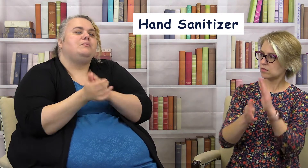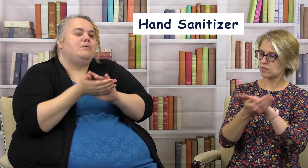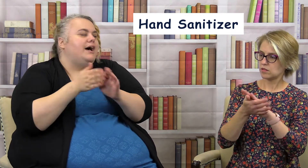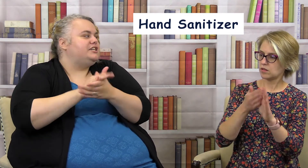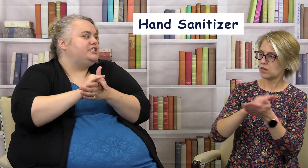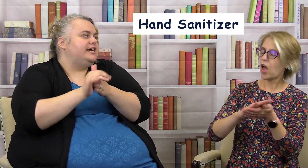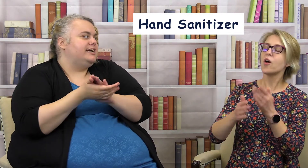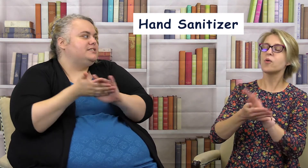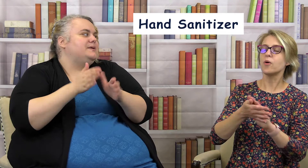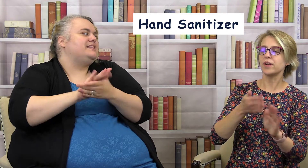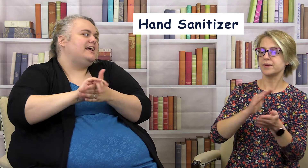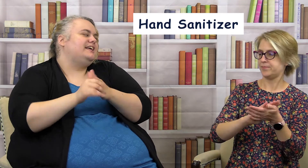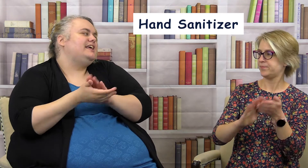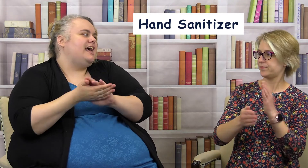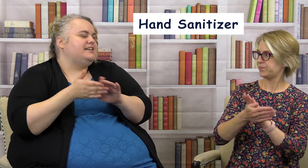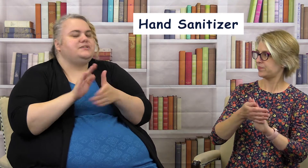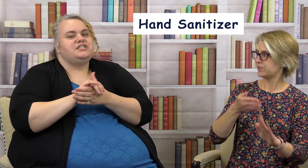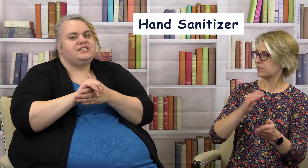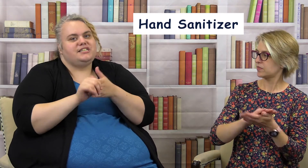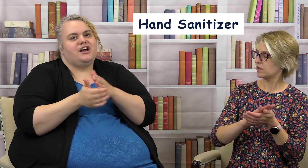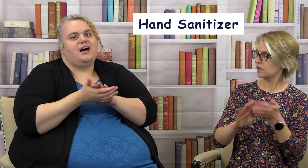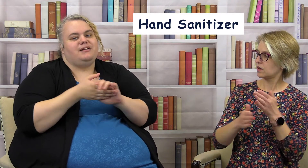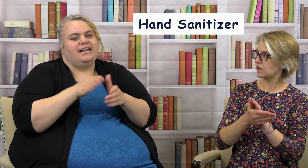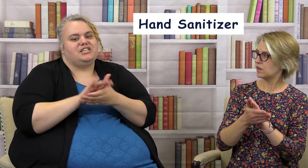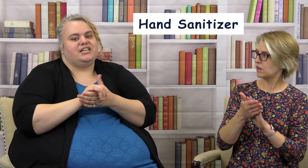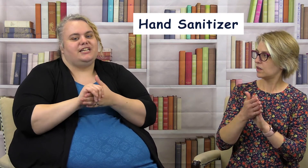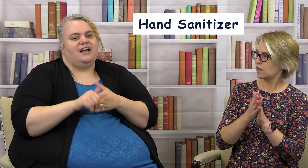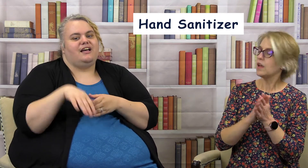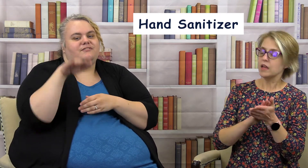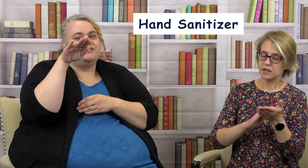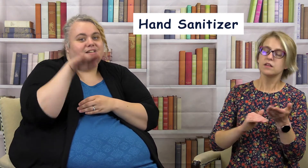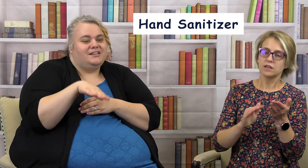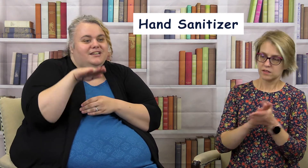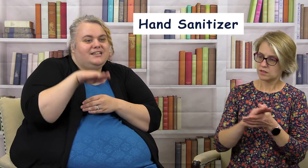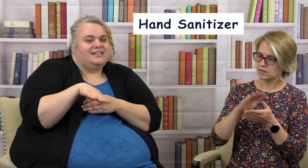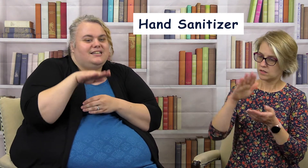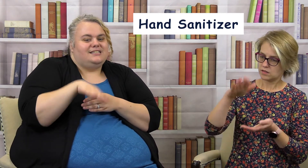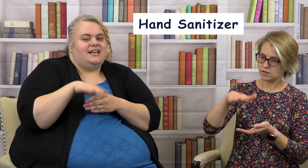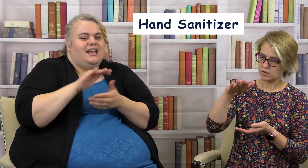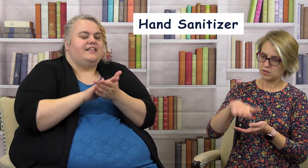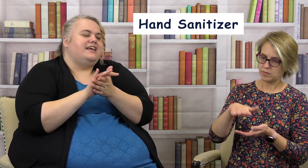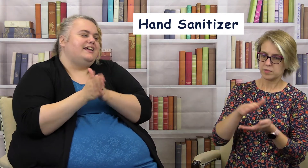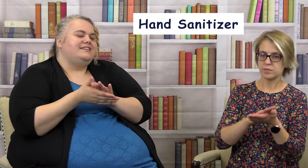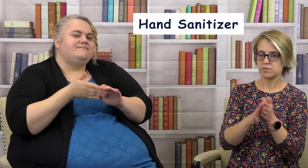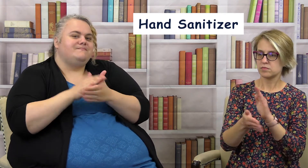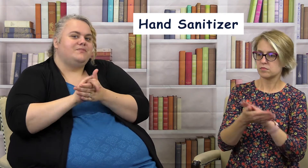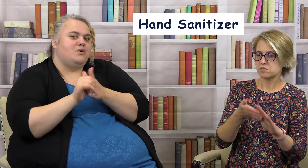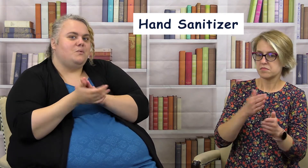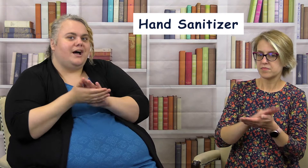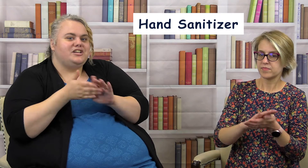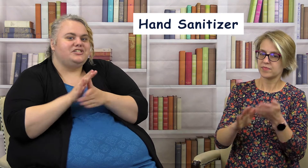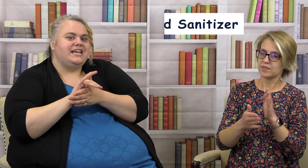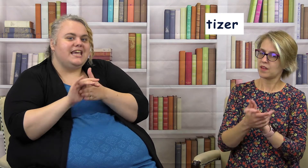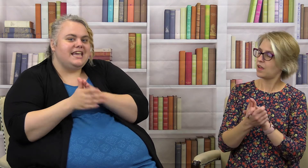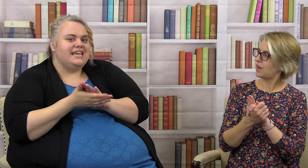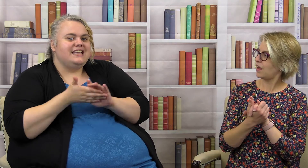wash your hands oh okay yeah so it's just a combination up and then wash your hands